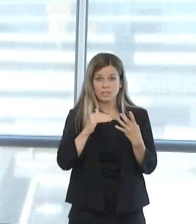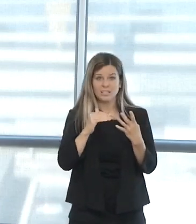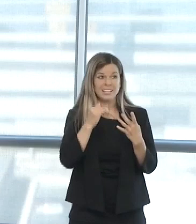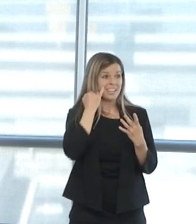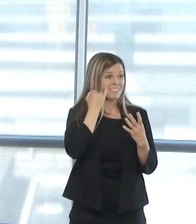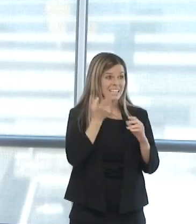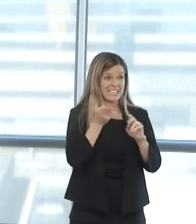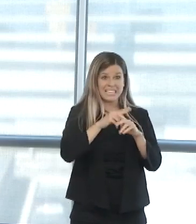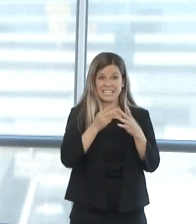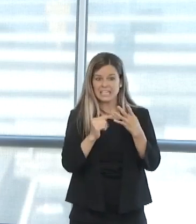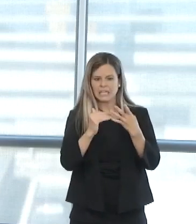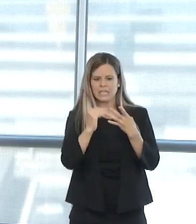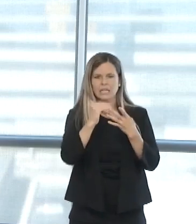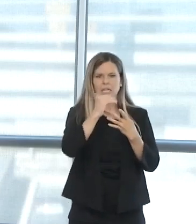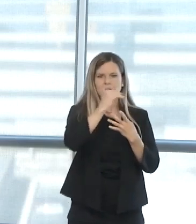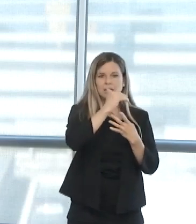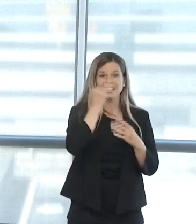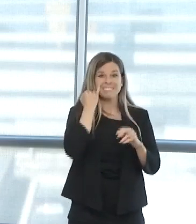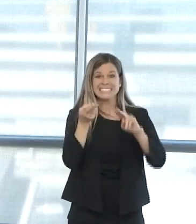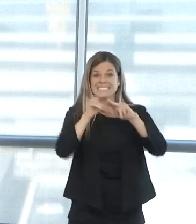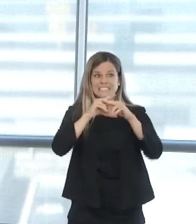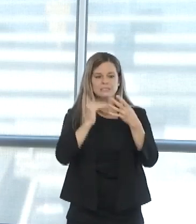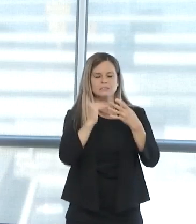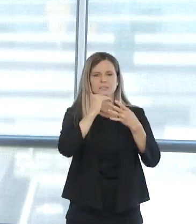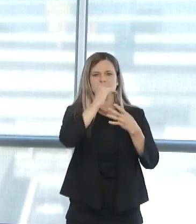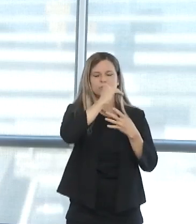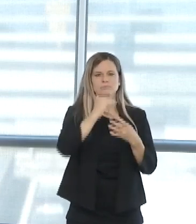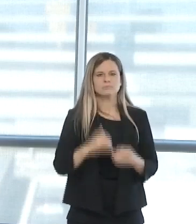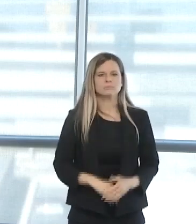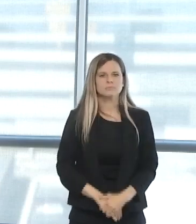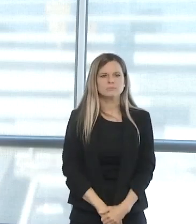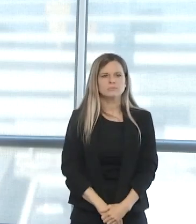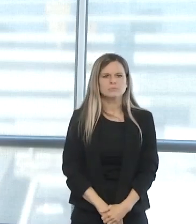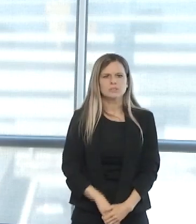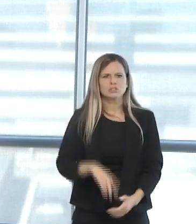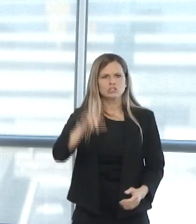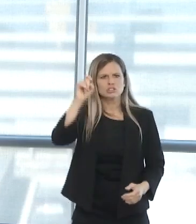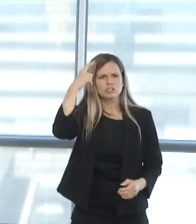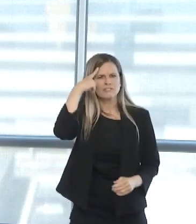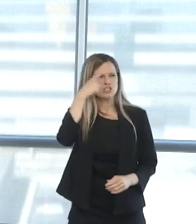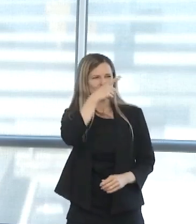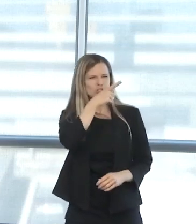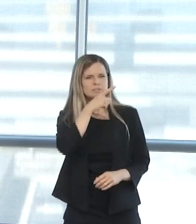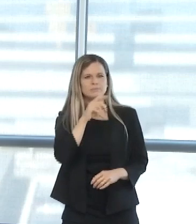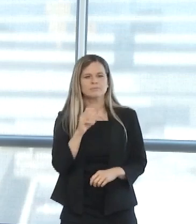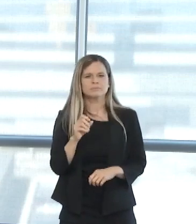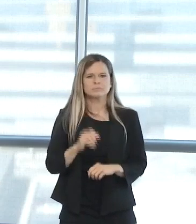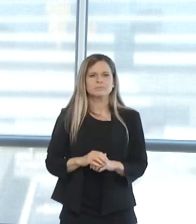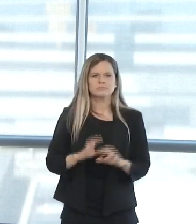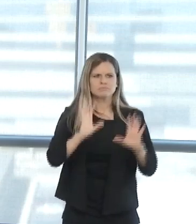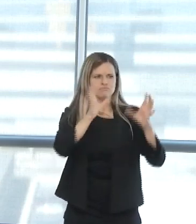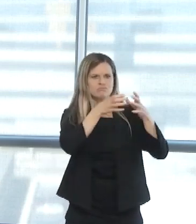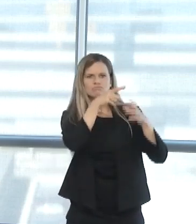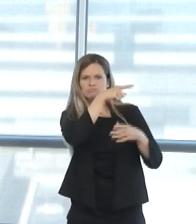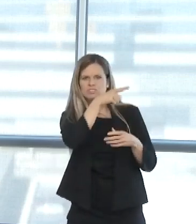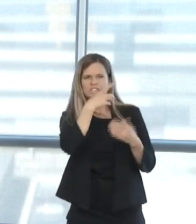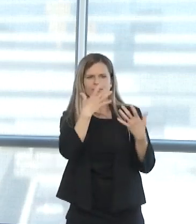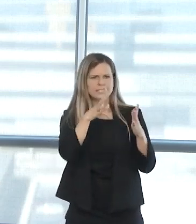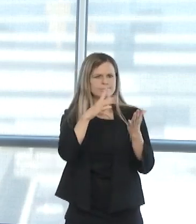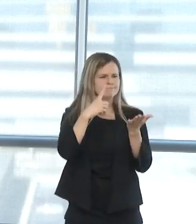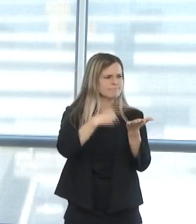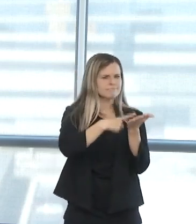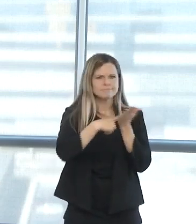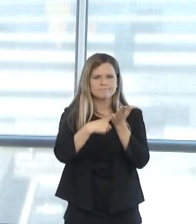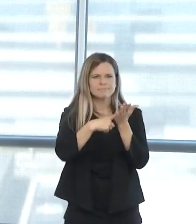And as you know, at the state level, Governor's Task Force has mapped out across the entire state critical thresholds of capacity,